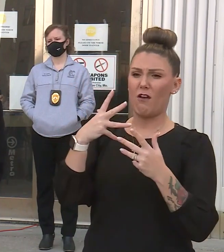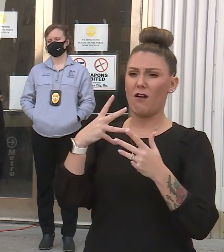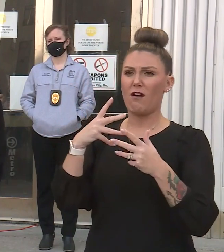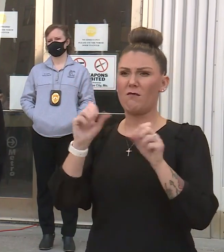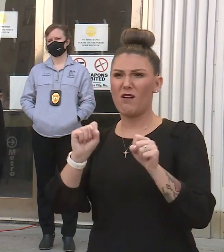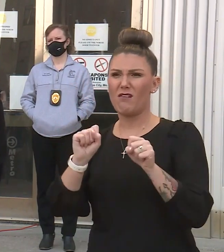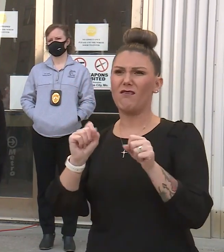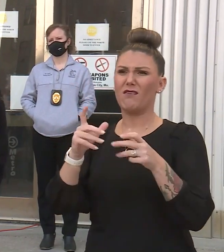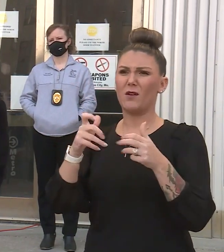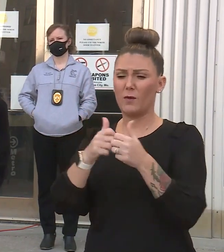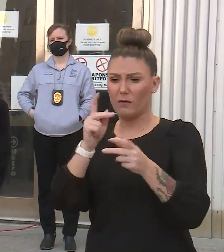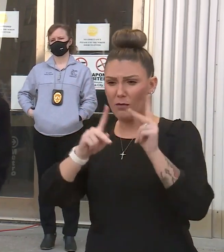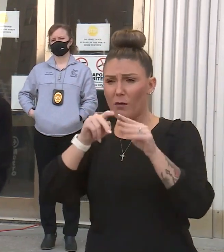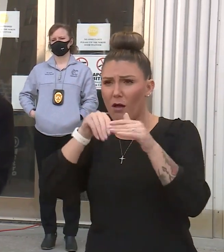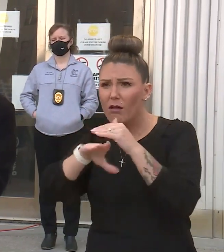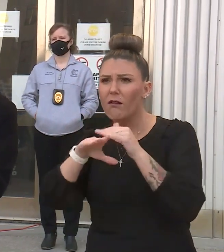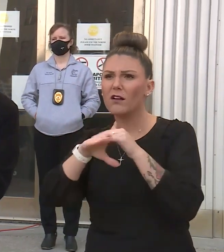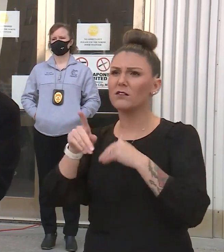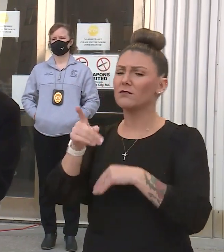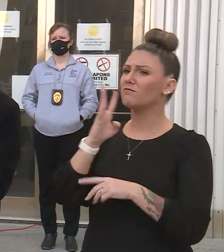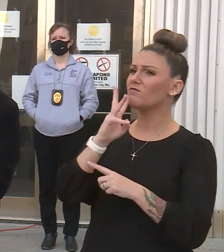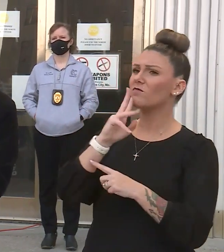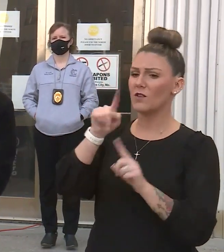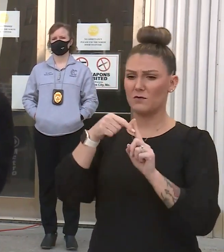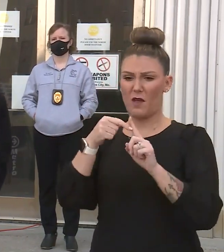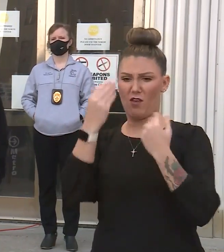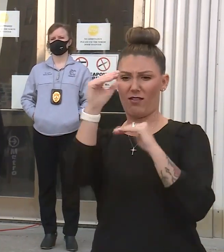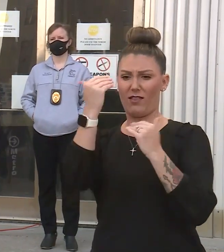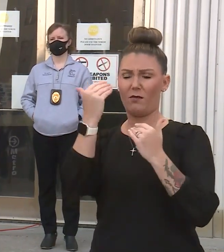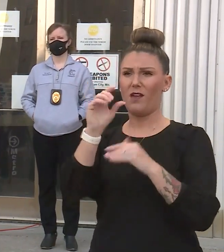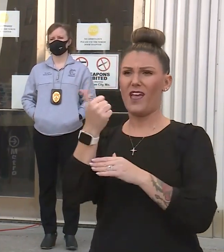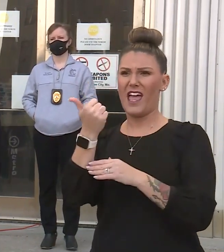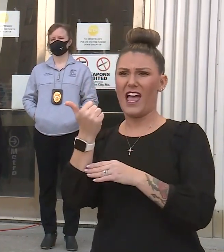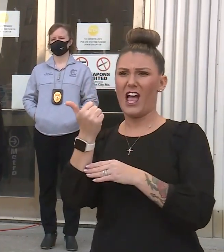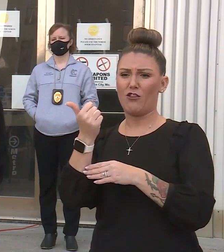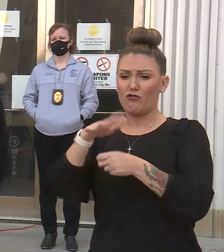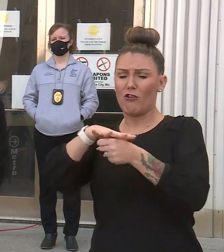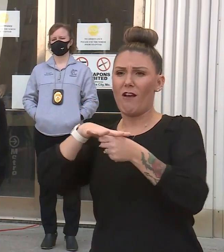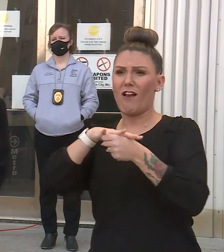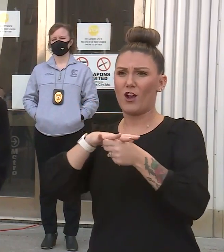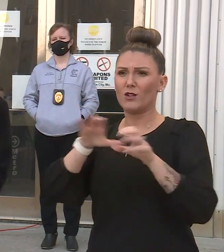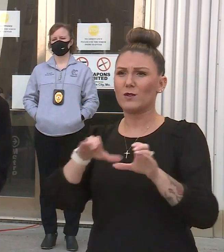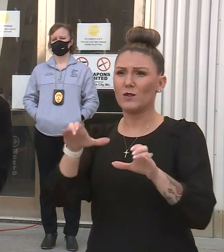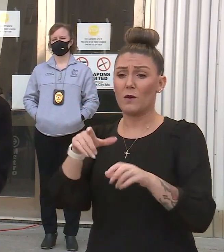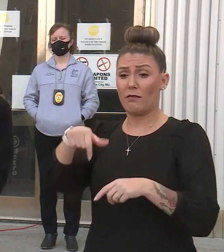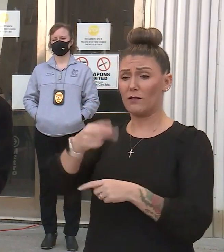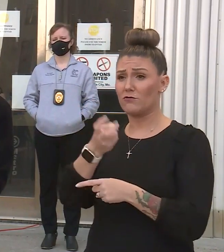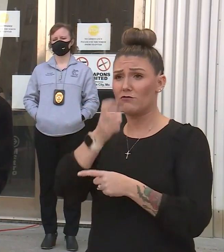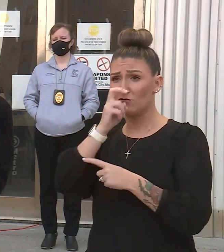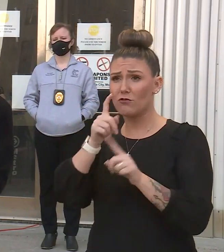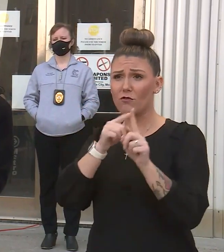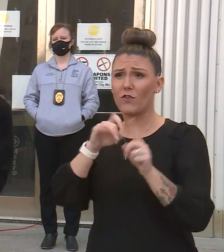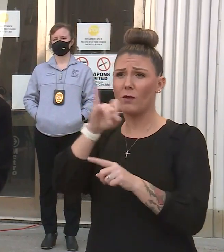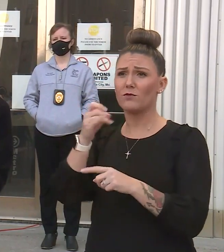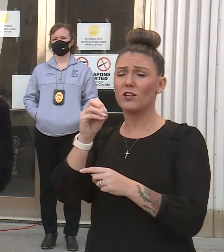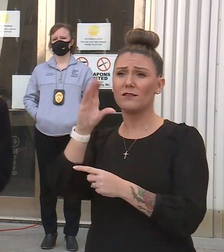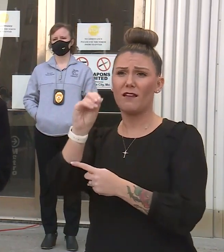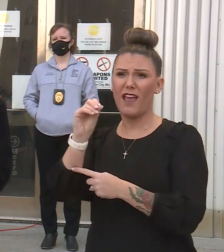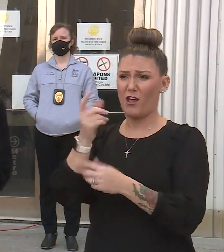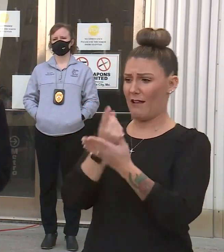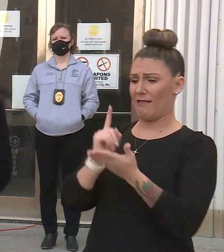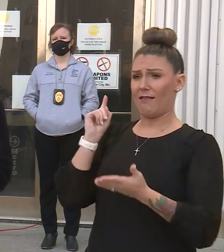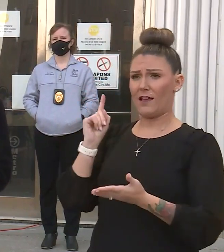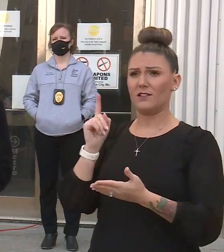fall, you talked about how you're somewhat limited by what other choices you're doing. This is stricter than what Johnson County did late last week.